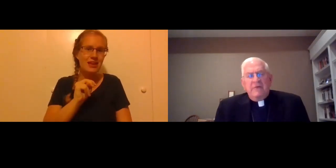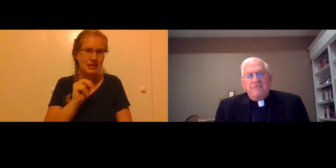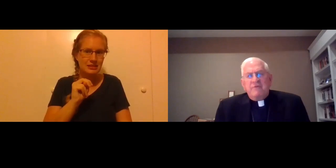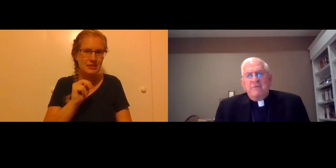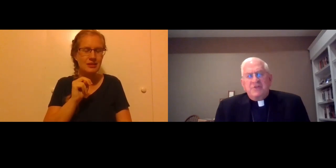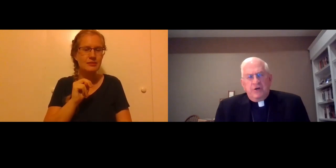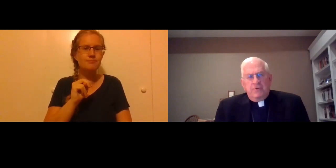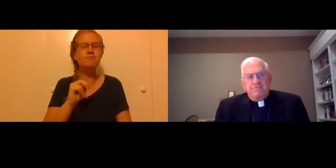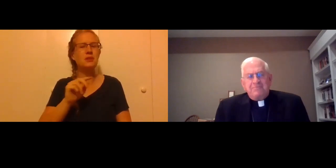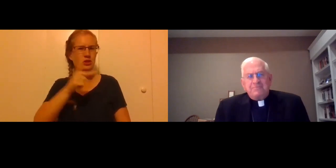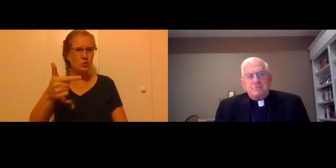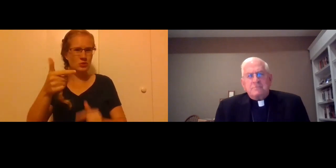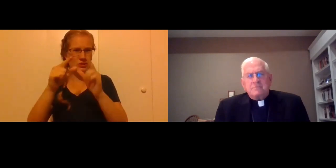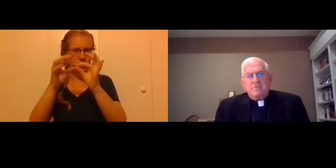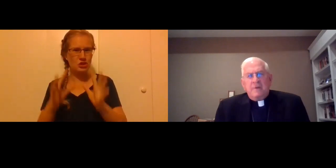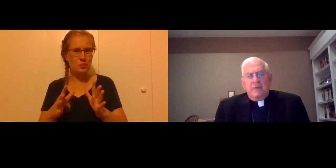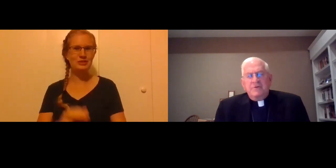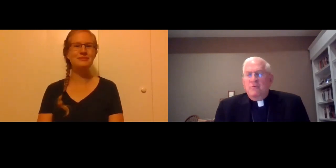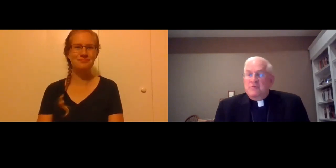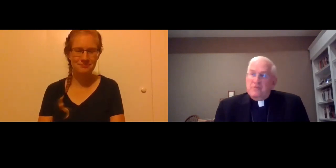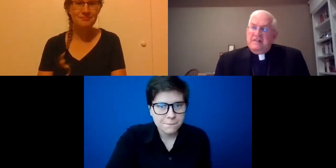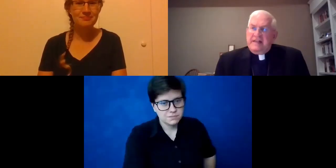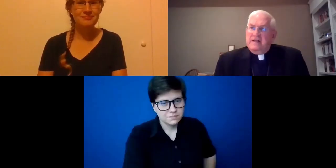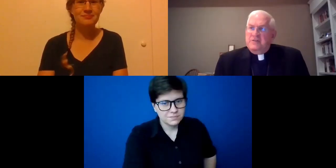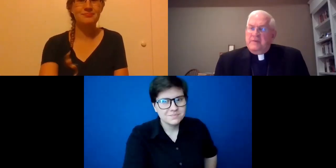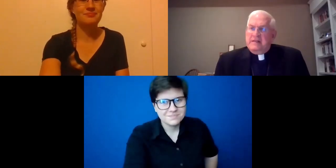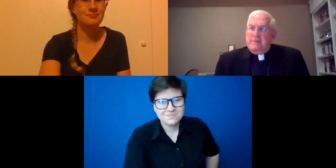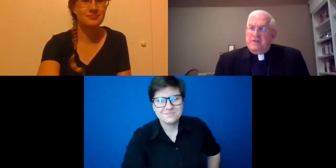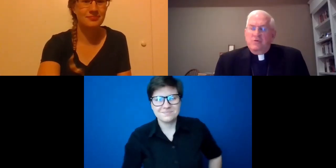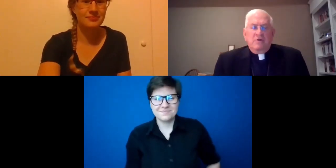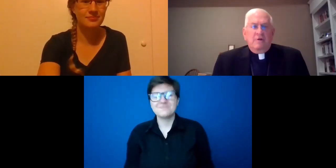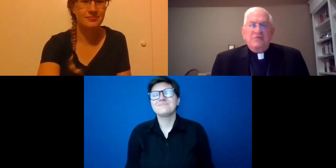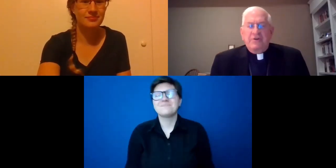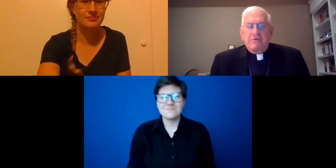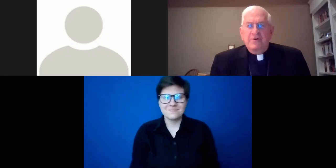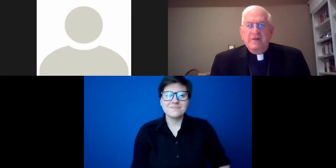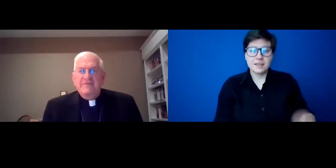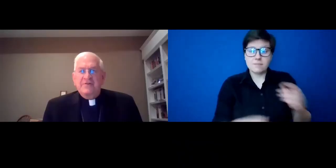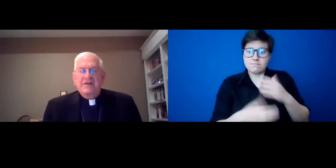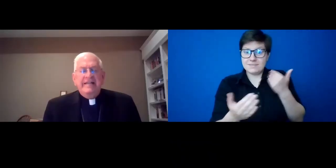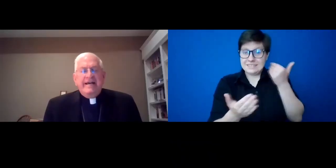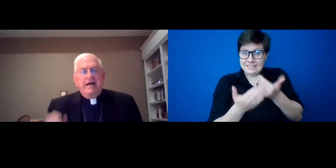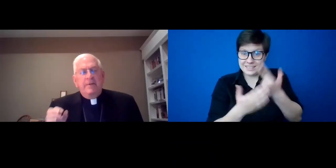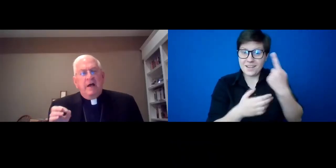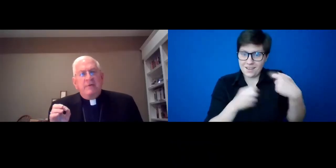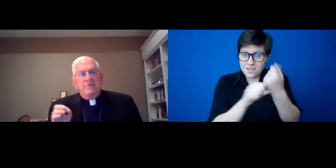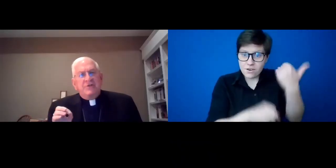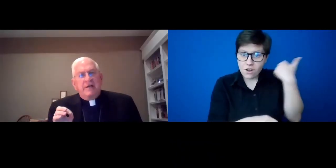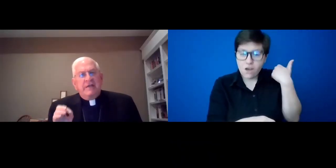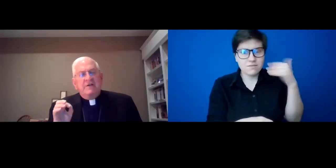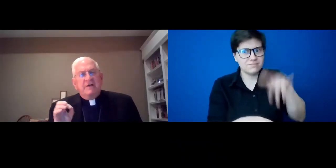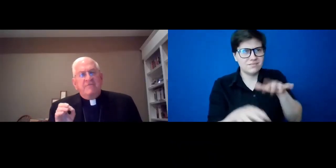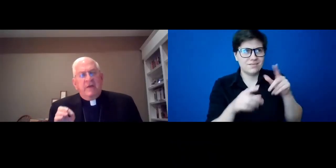About three months ago, I was known, it more than that. Gosh, the pandemic is so long, almost a year ago, believe it or not. I